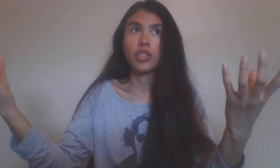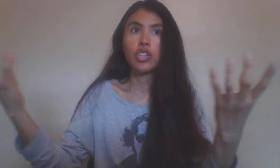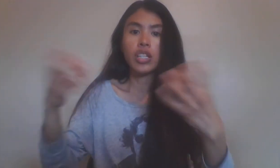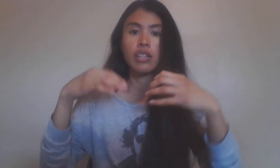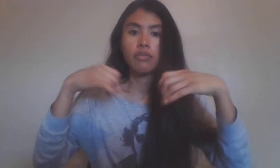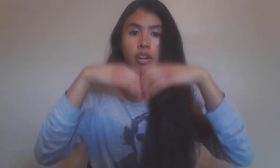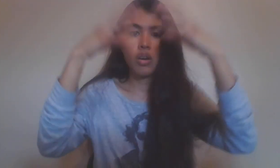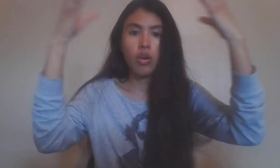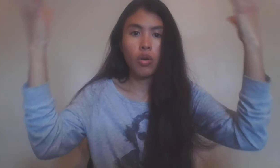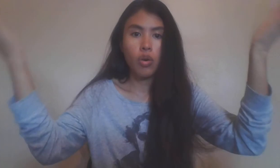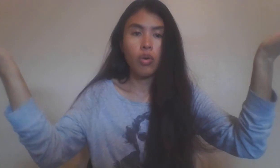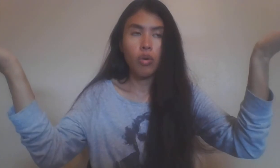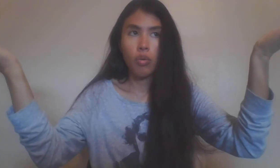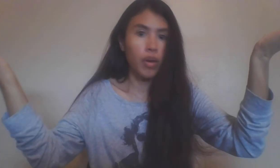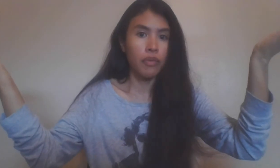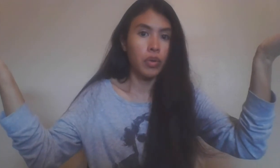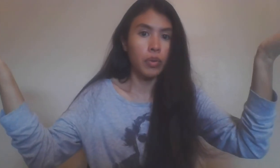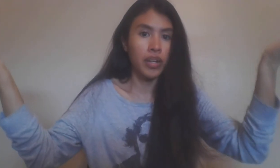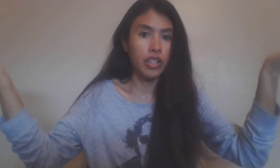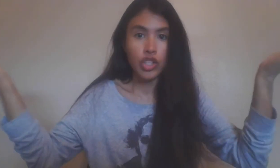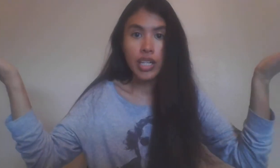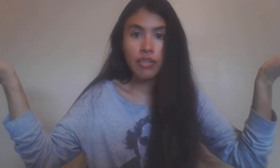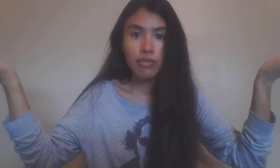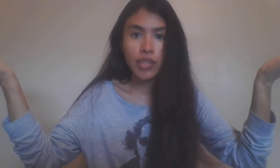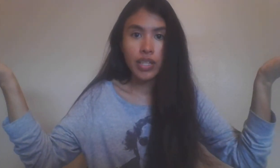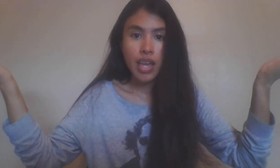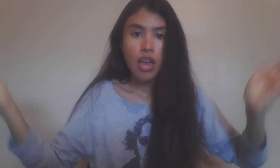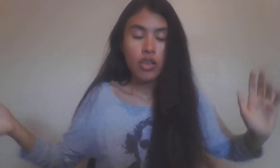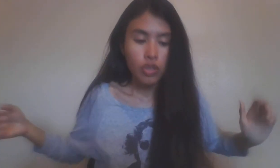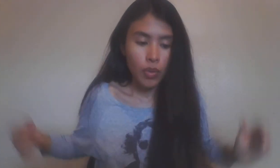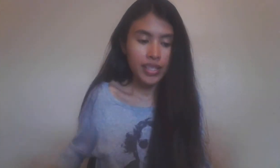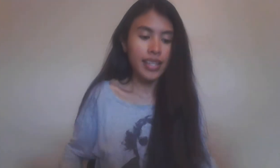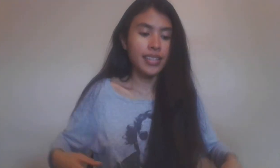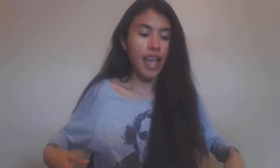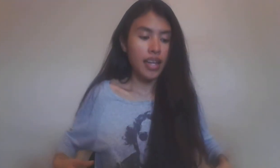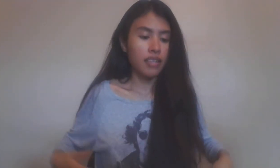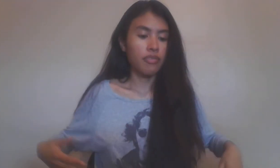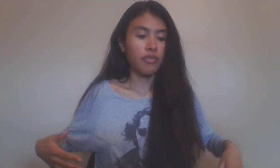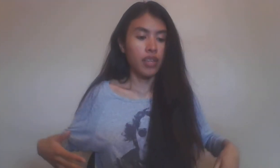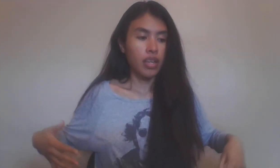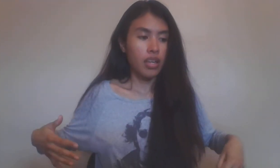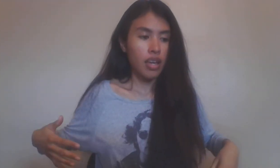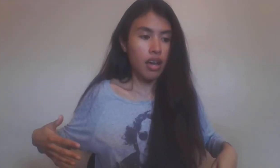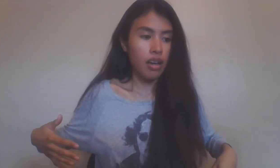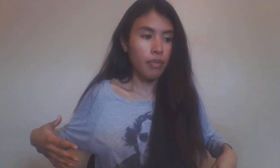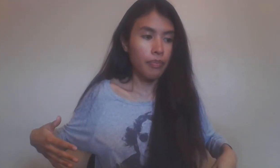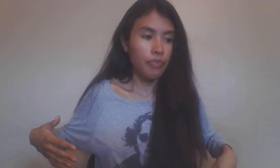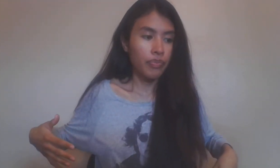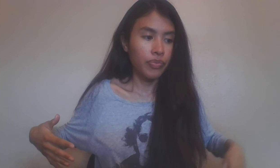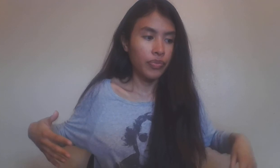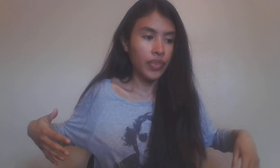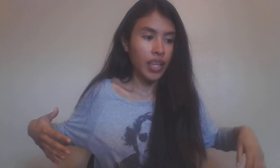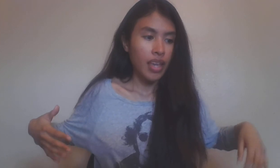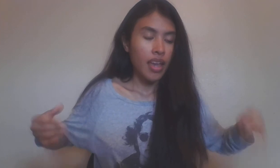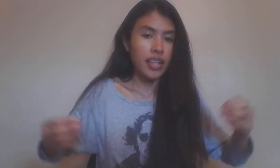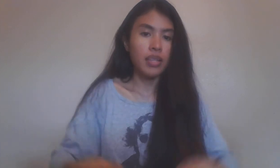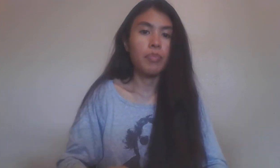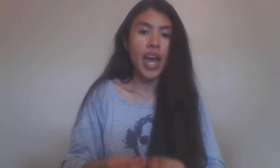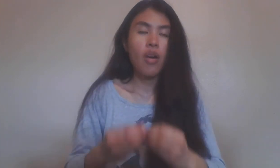achieve whatever we want to achieve. So it's, it's kind of, um, it's about